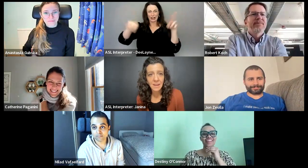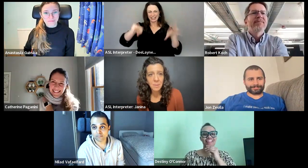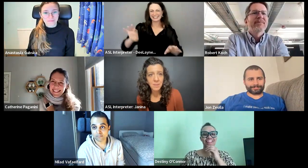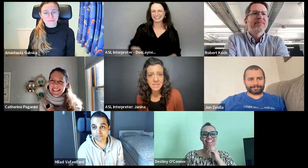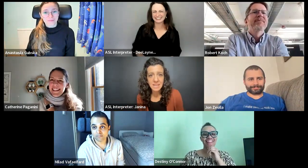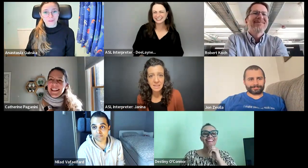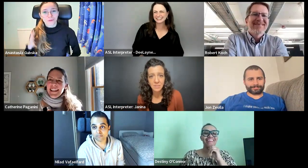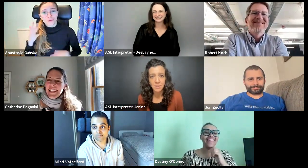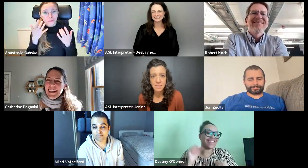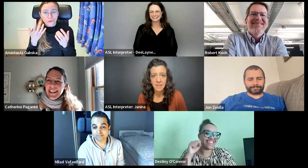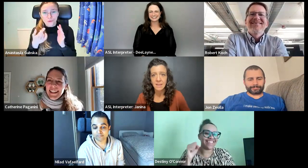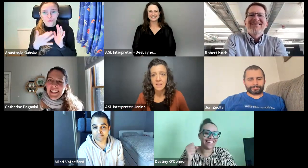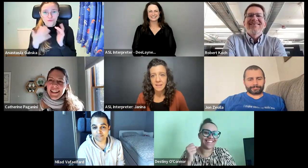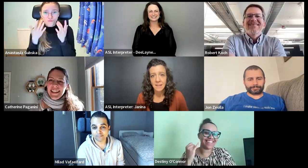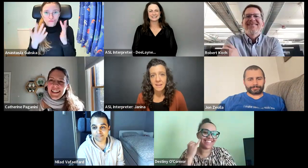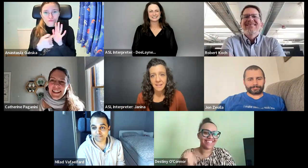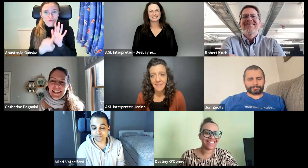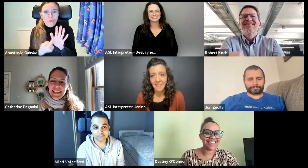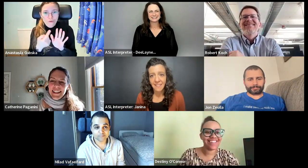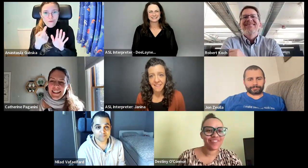Yeah. It'll get people excited. Rob saying.